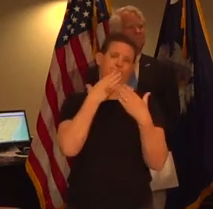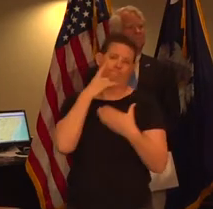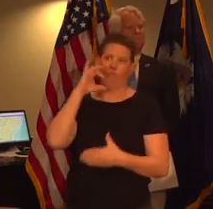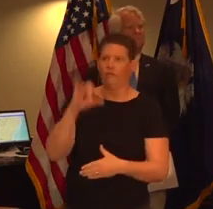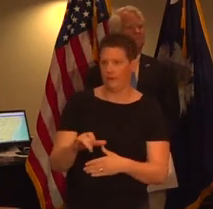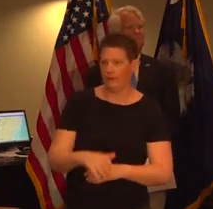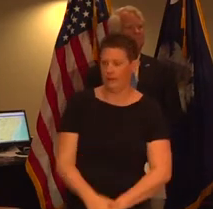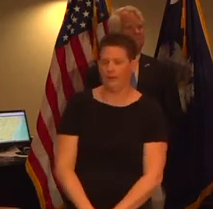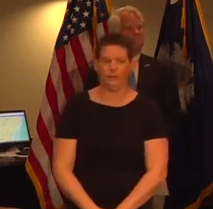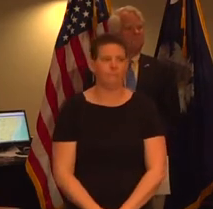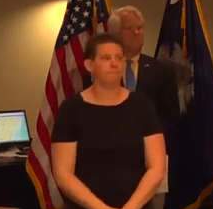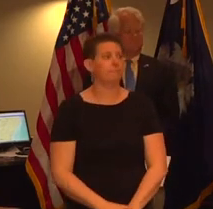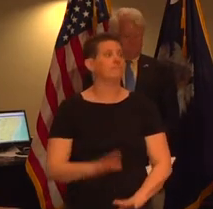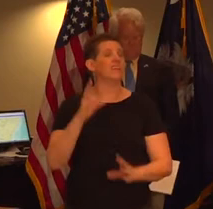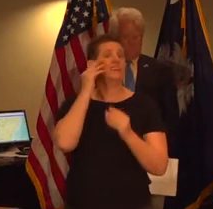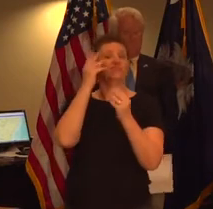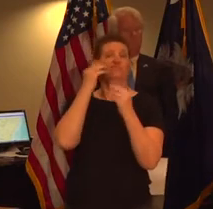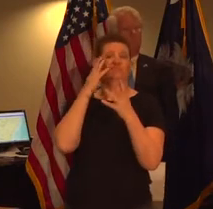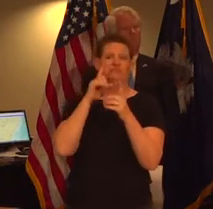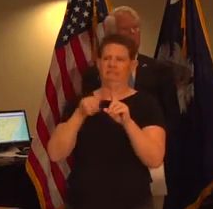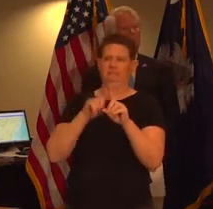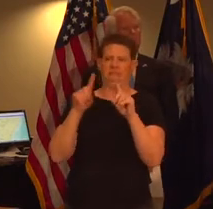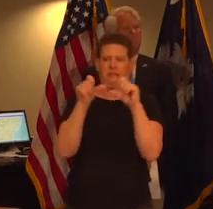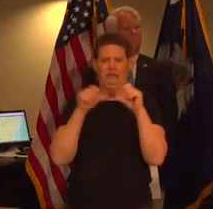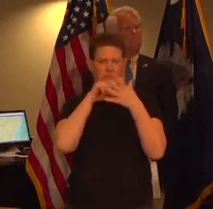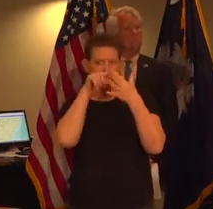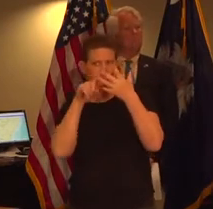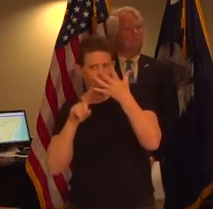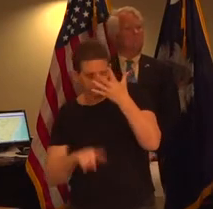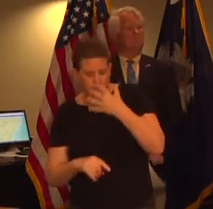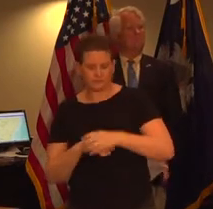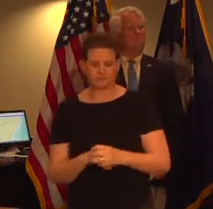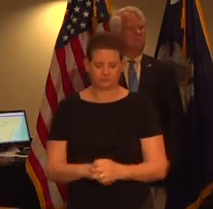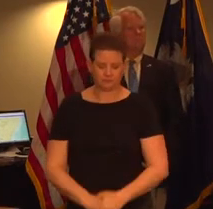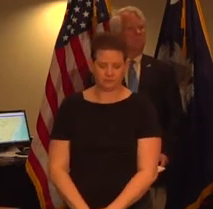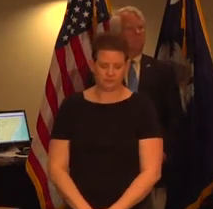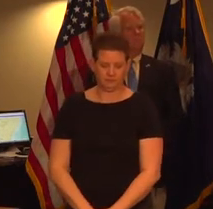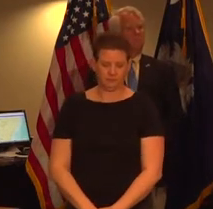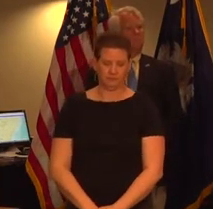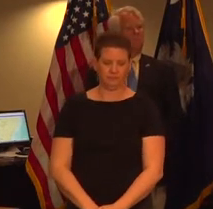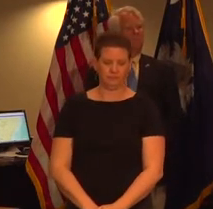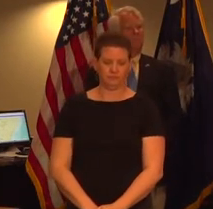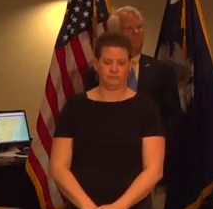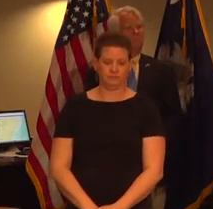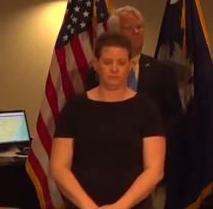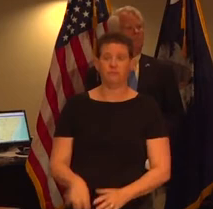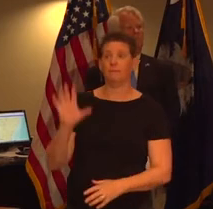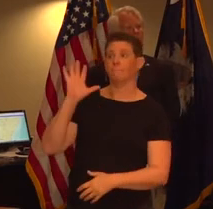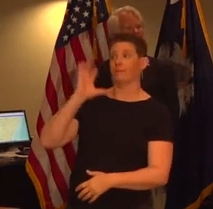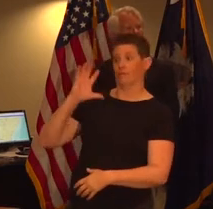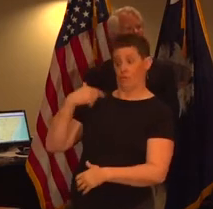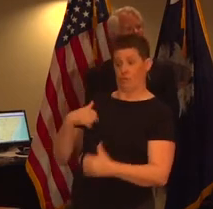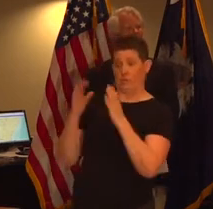a progress report and an update in a number of areas you remember we asked the state employees to